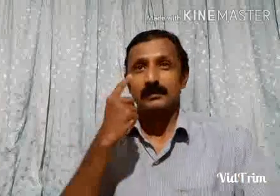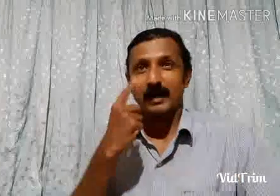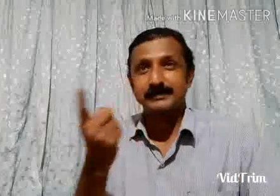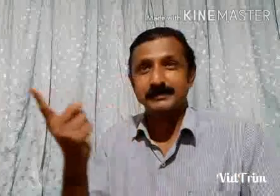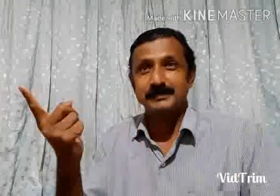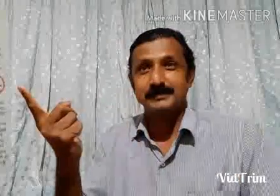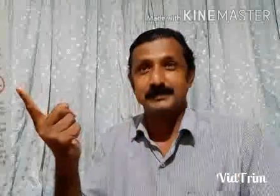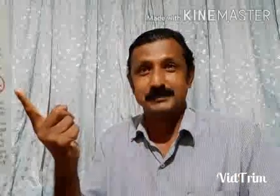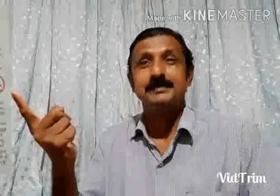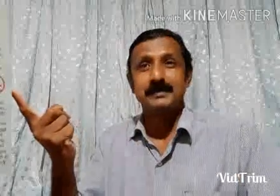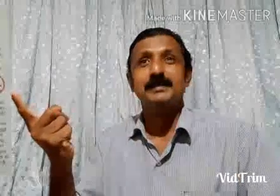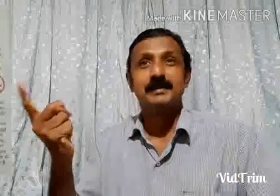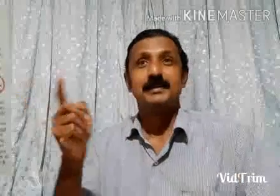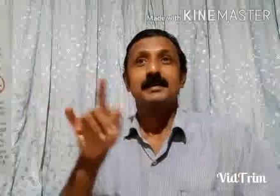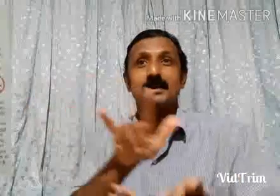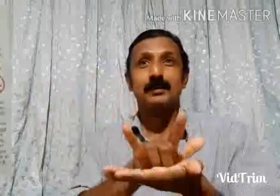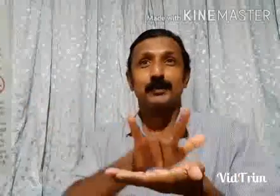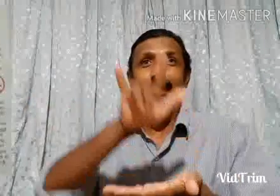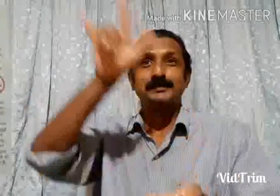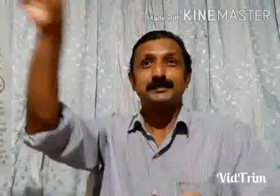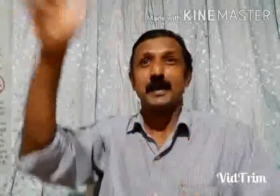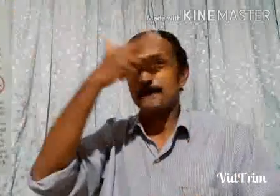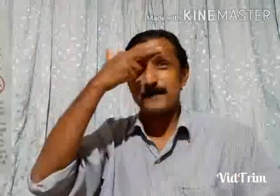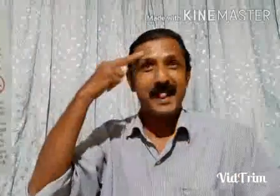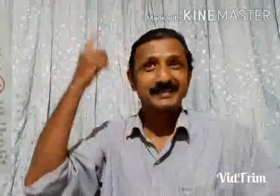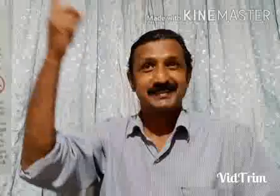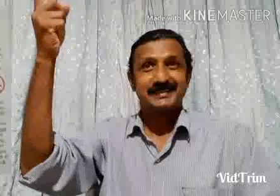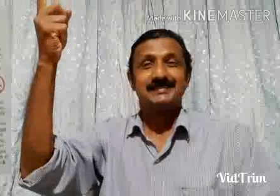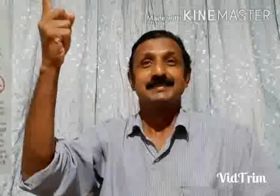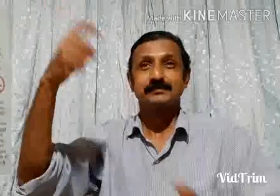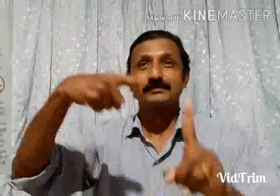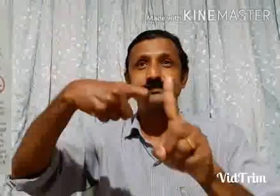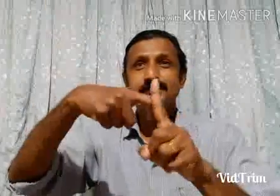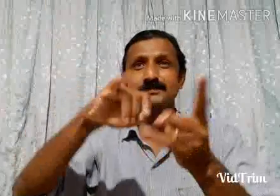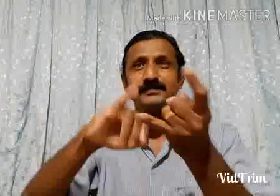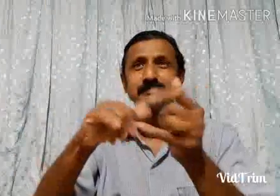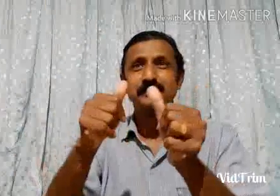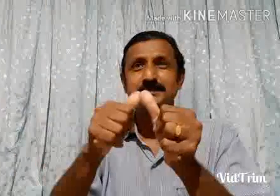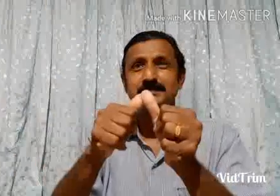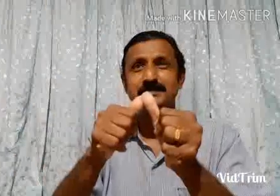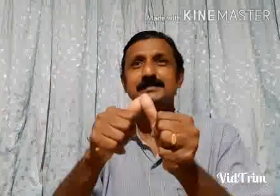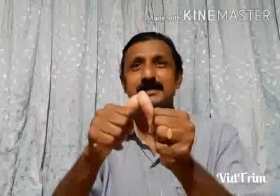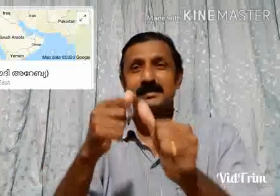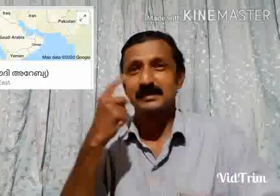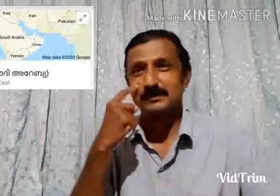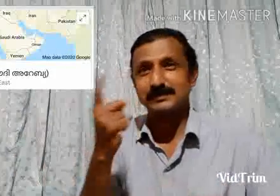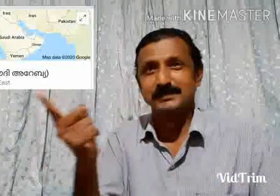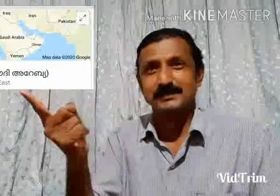getting embarrassed. What I'm not going to do this anymore. eat I can't believe leave my I will never my